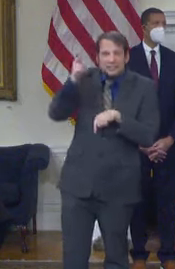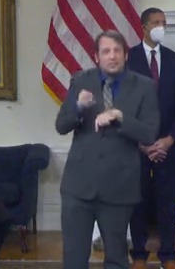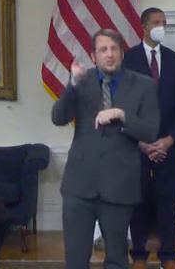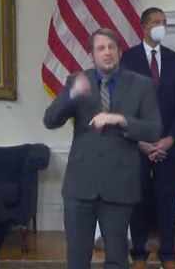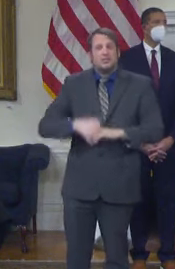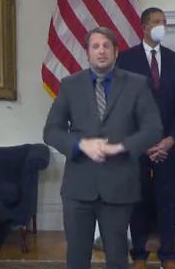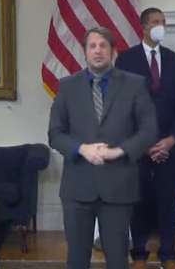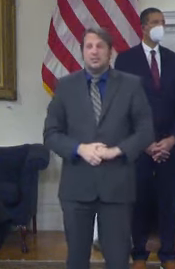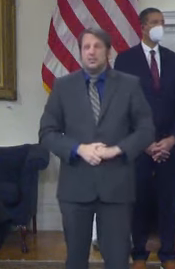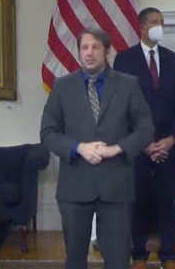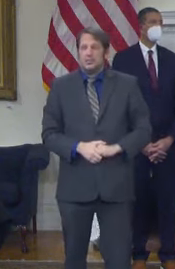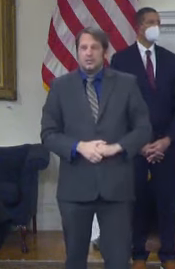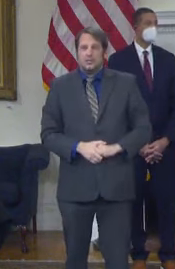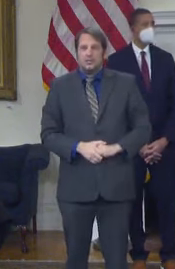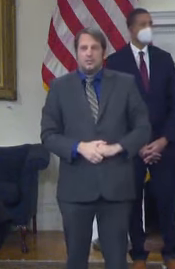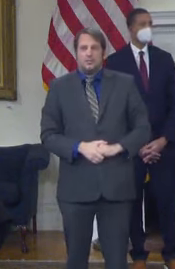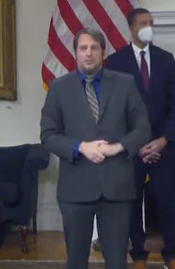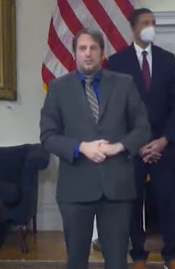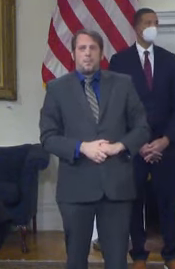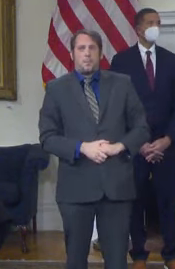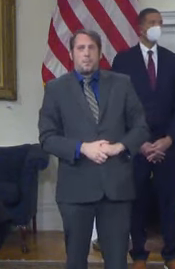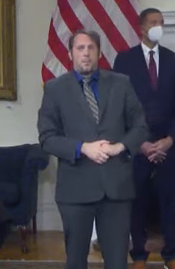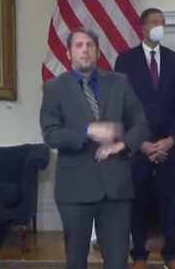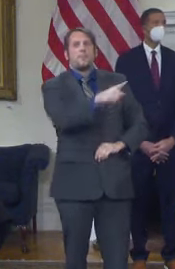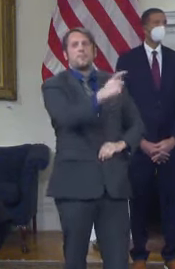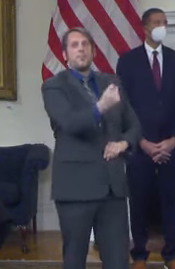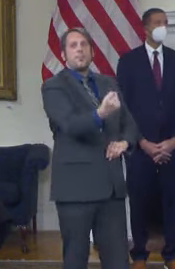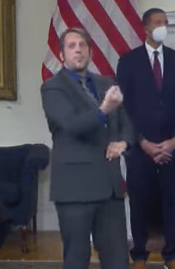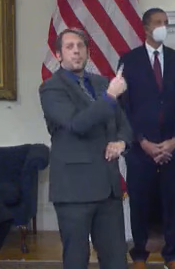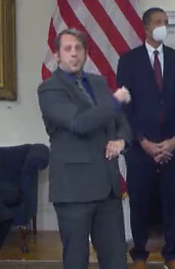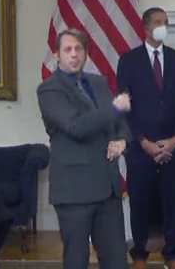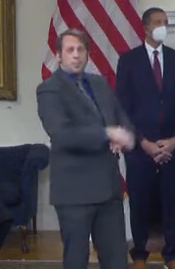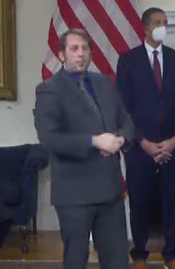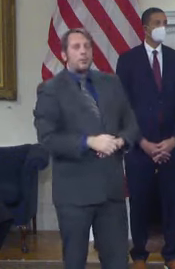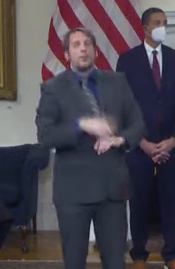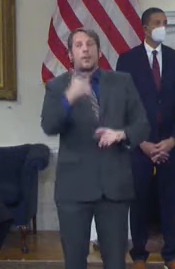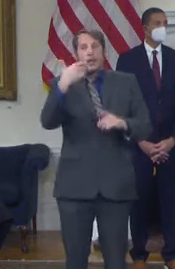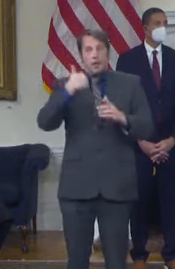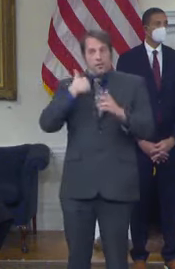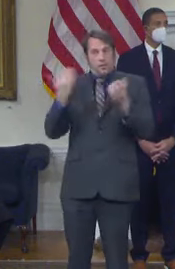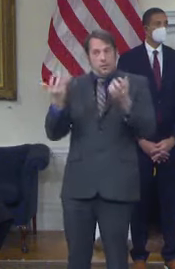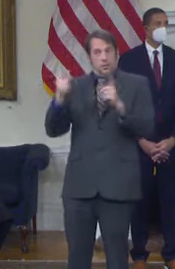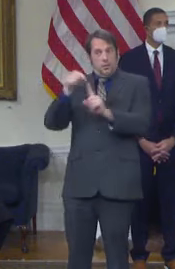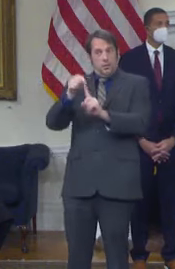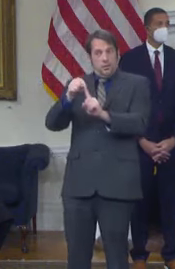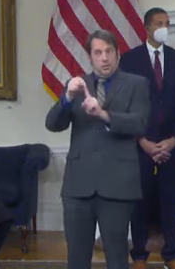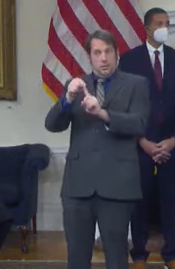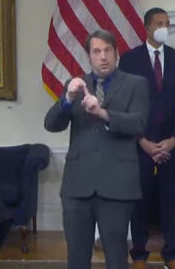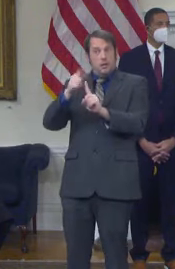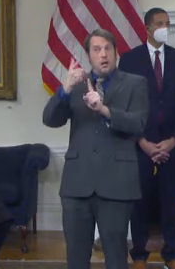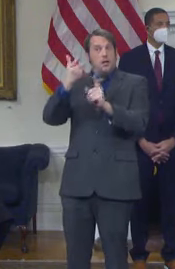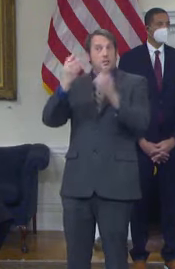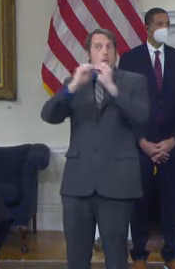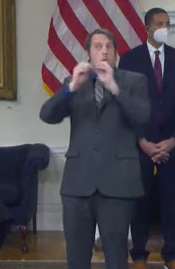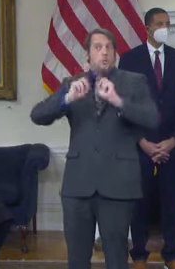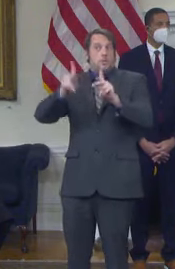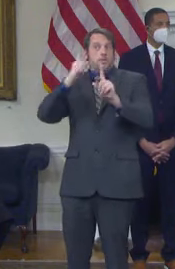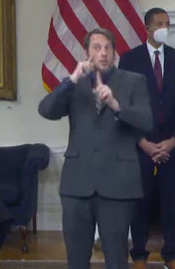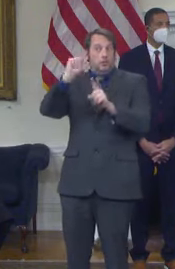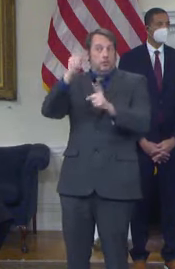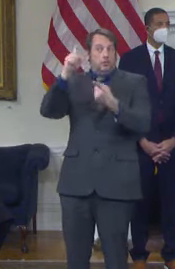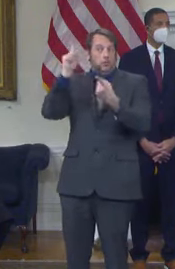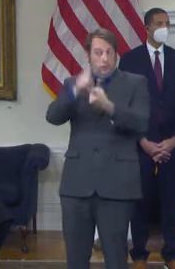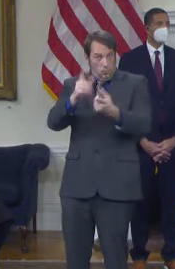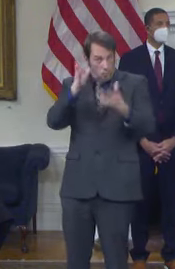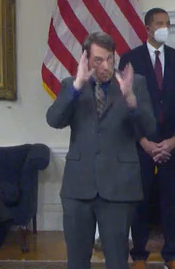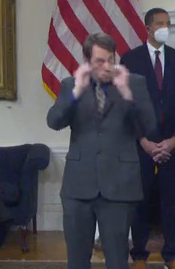for the tax relief, is there a mechanism in place to keep it sustainable? Yeah, I mean, we're going to lay